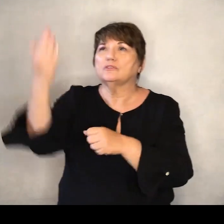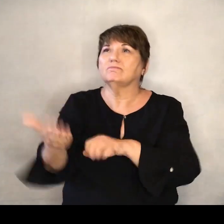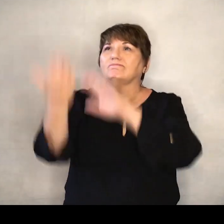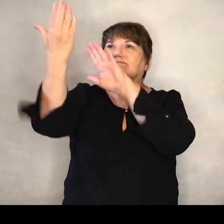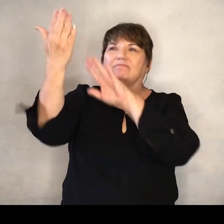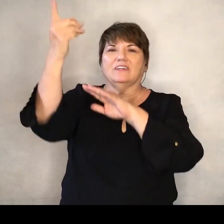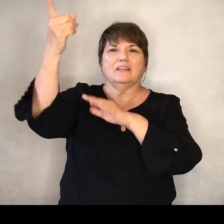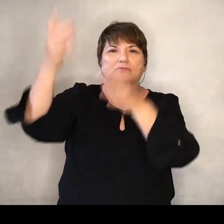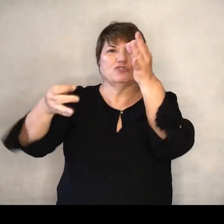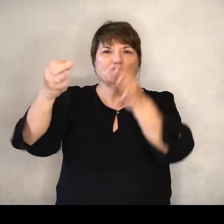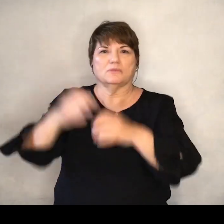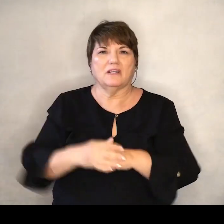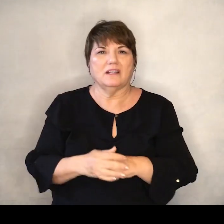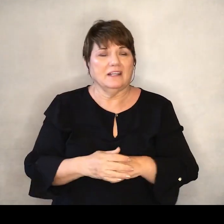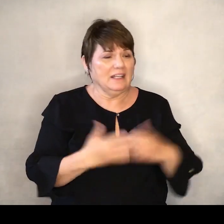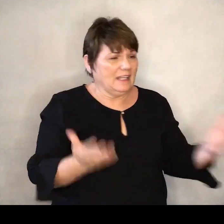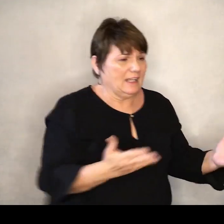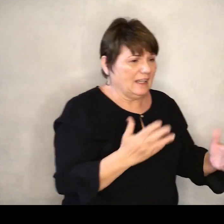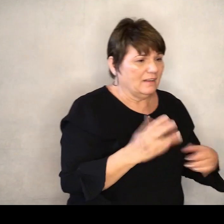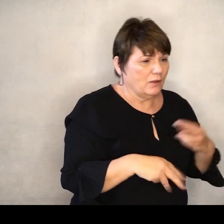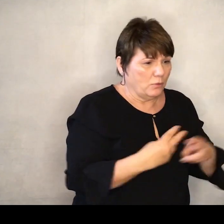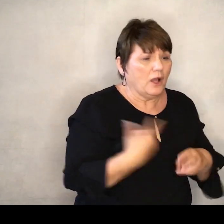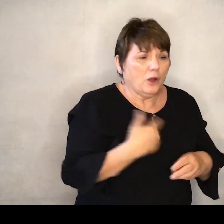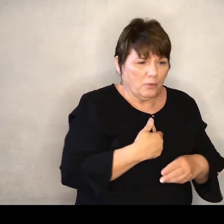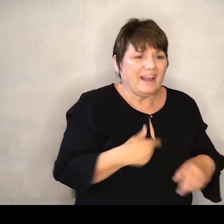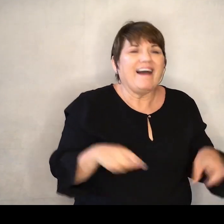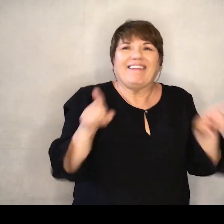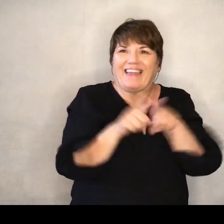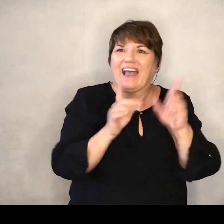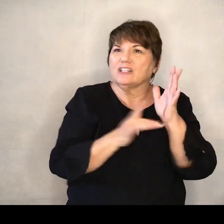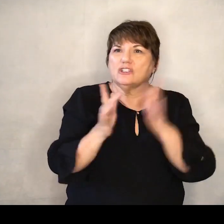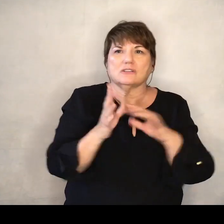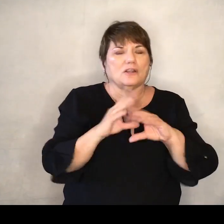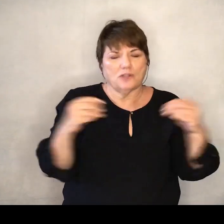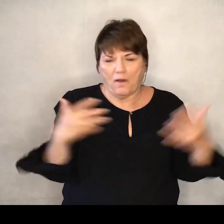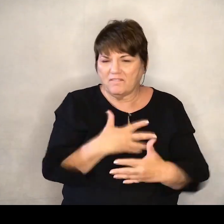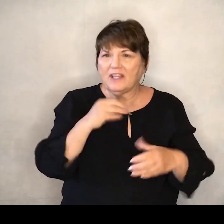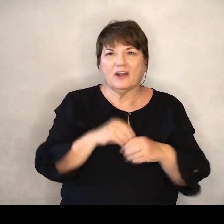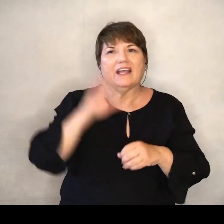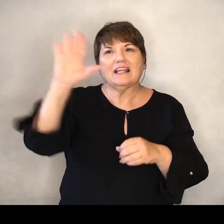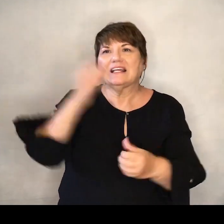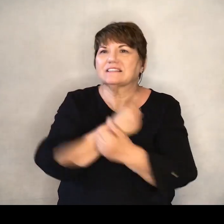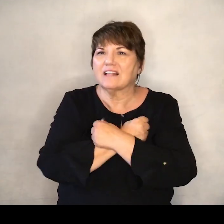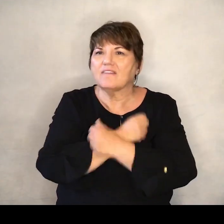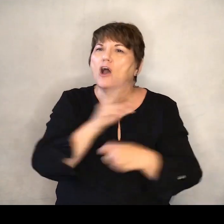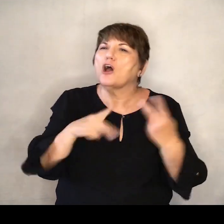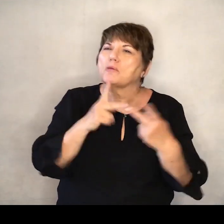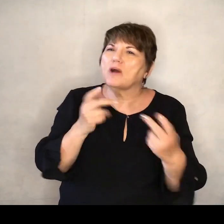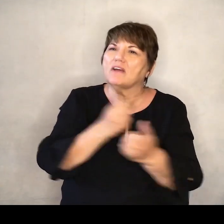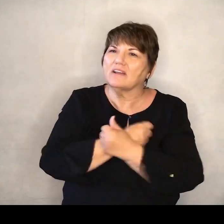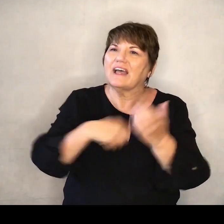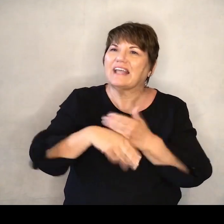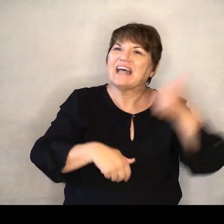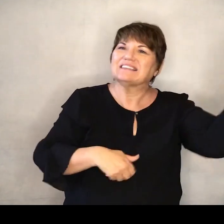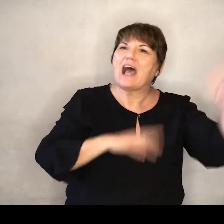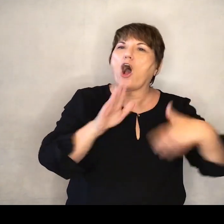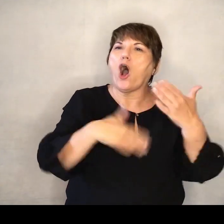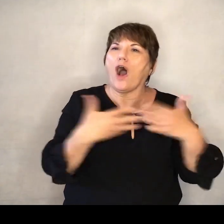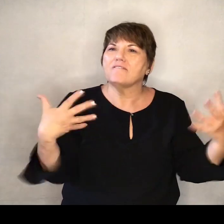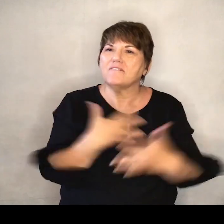In this world, we are like Jesus. There is no fear in love. But perfect love drives out fear.